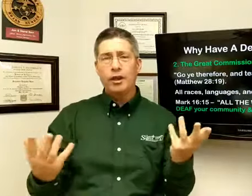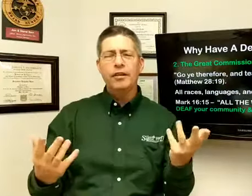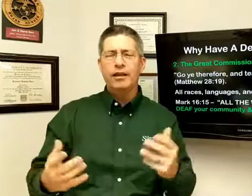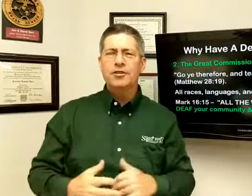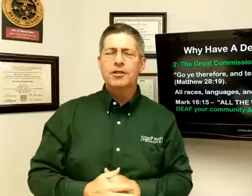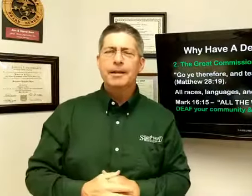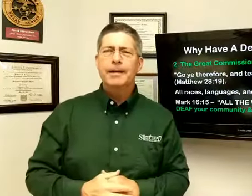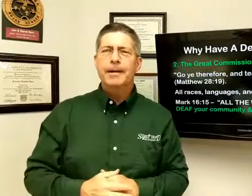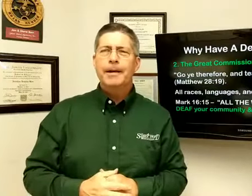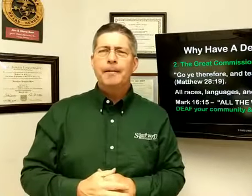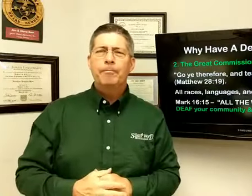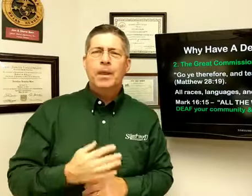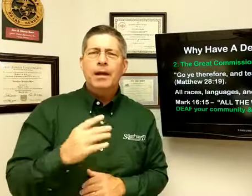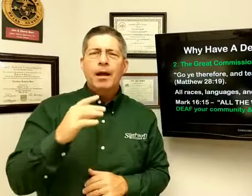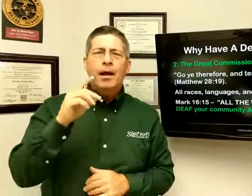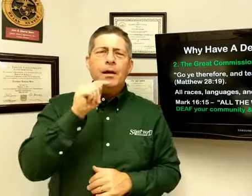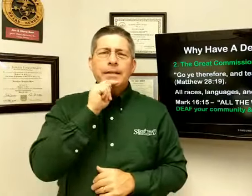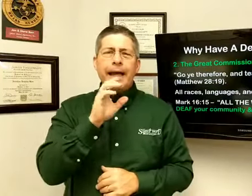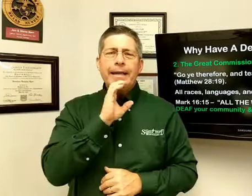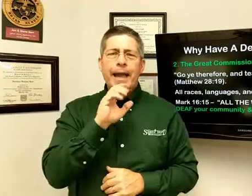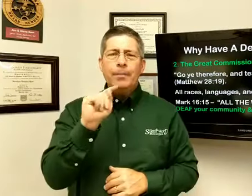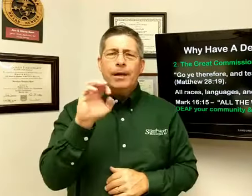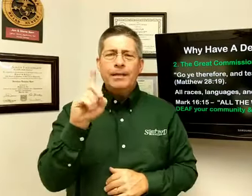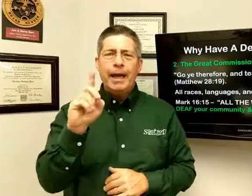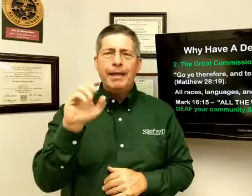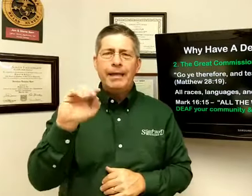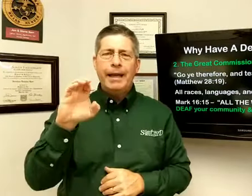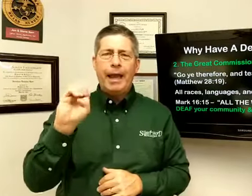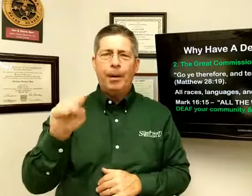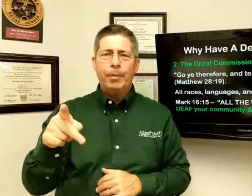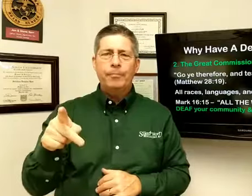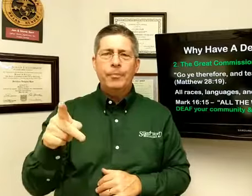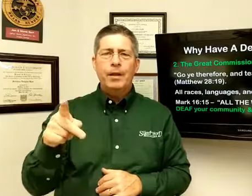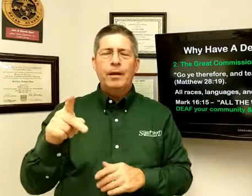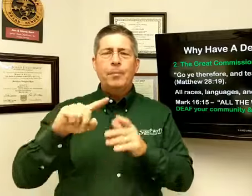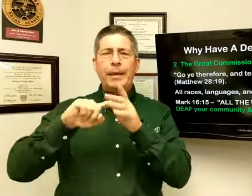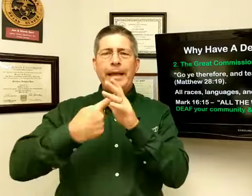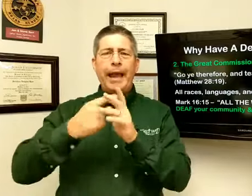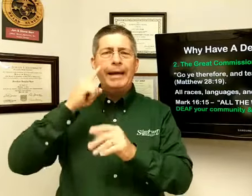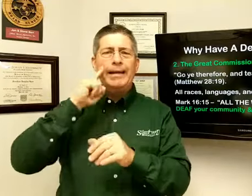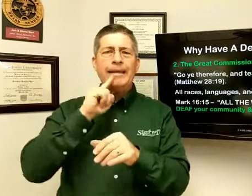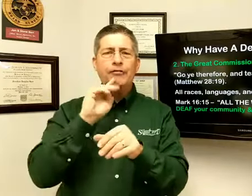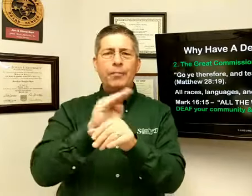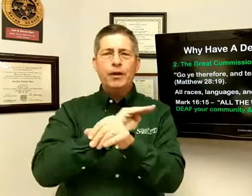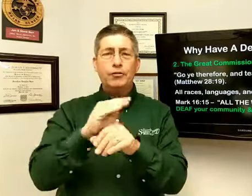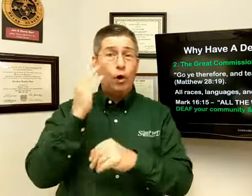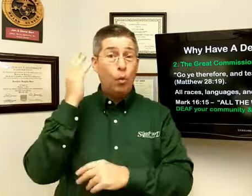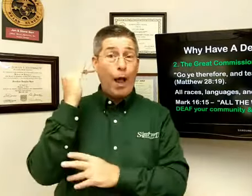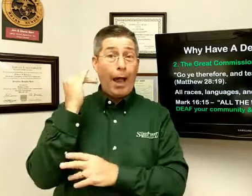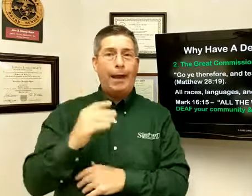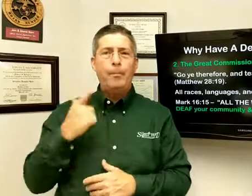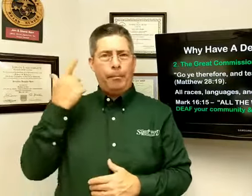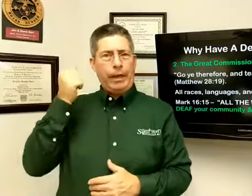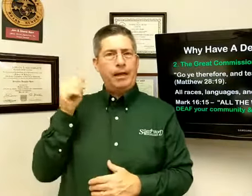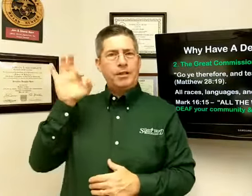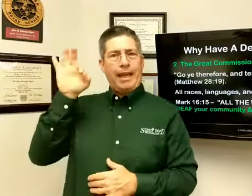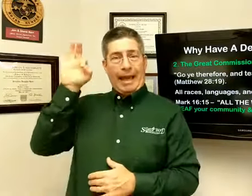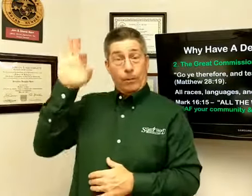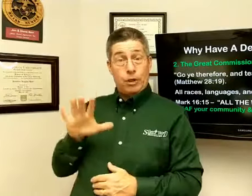this. Ted Camp, Ted Camp began deaf ministry. Why? Because he was a